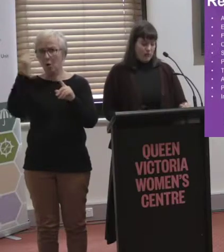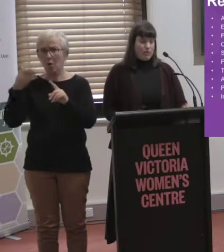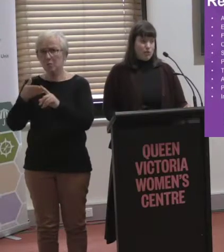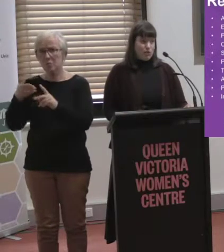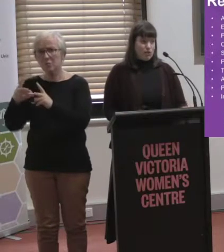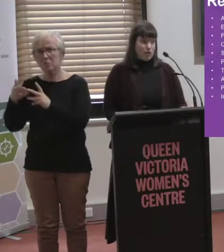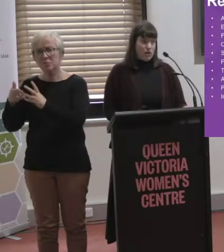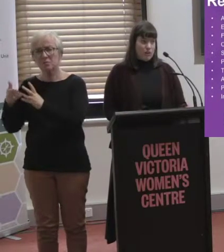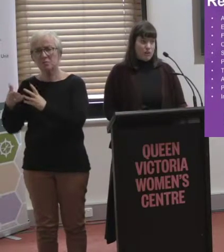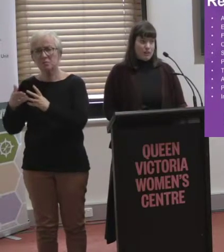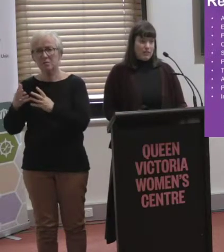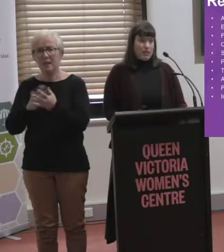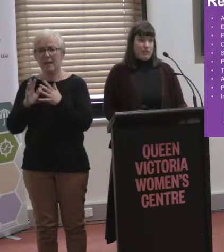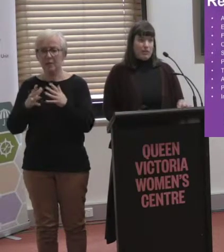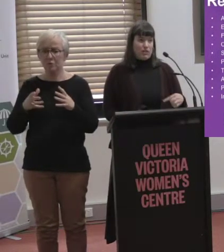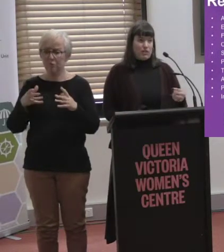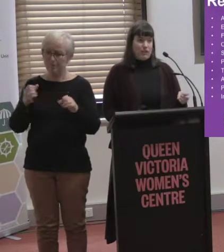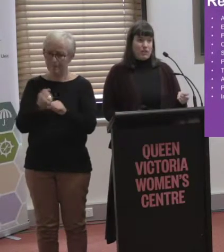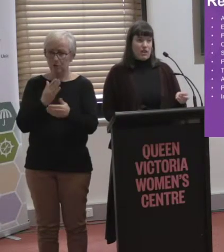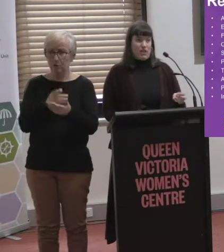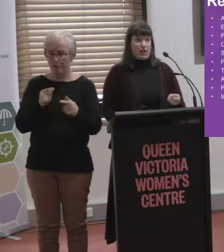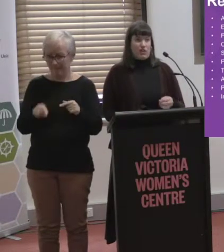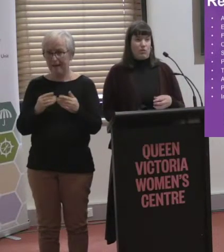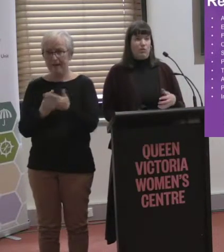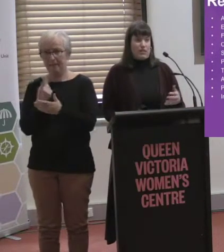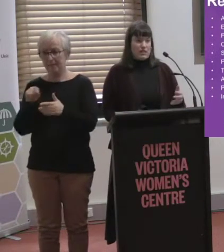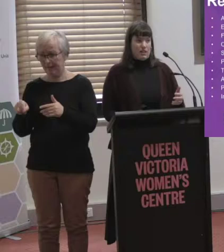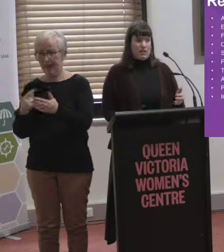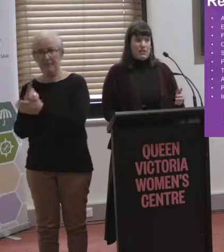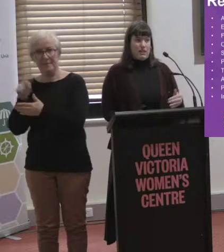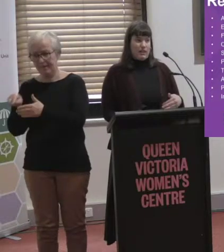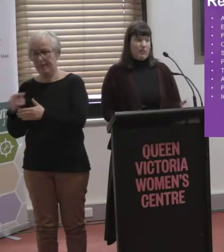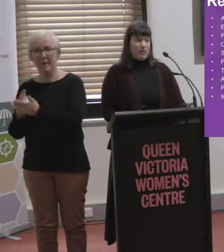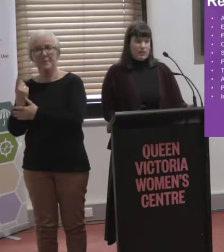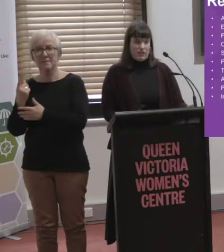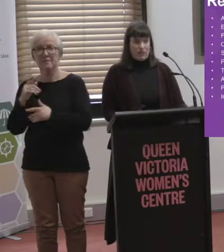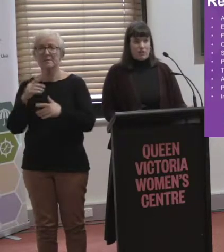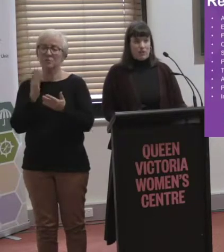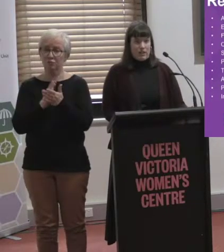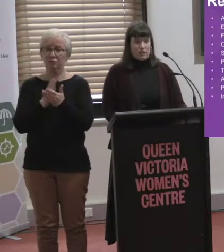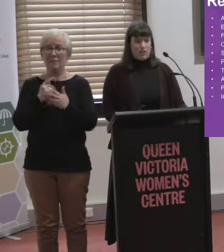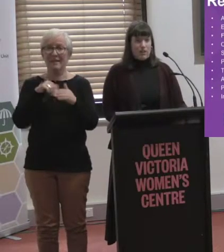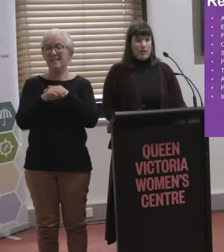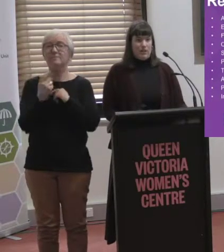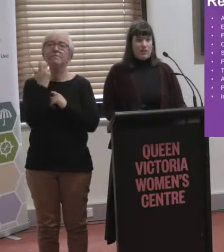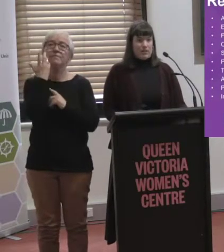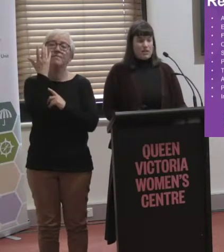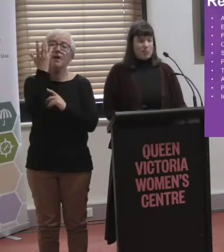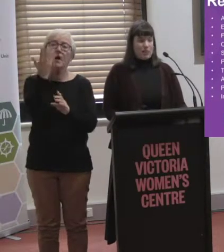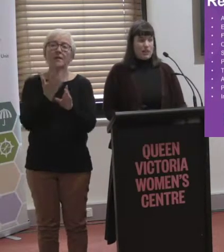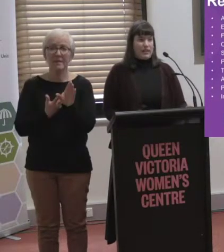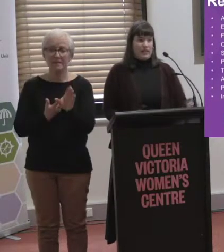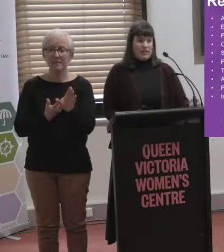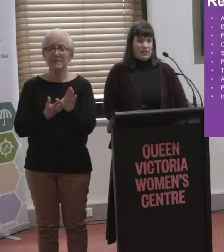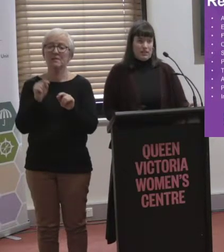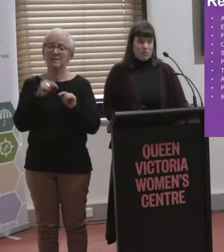for enforcing those goals as well along the way, so that they're actually realistic and we can say, in five years, this is what our transport system